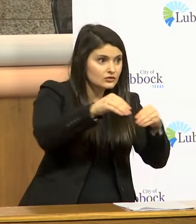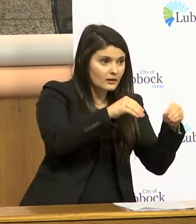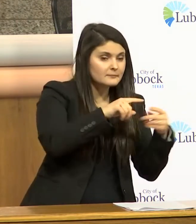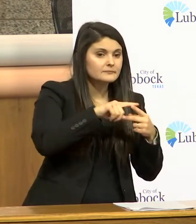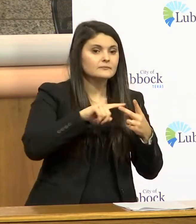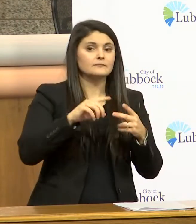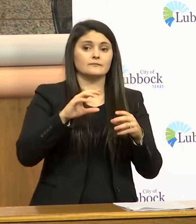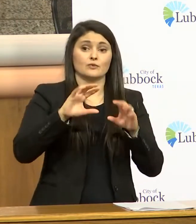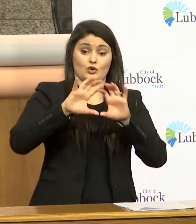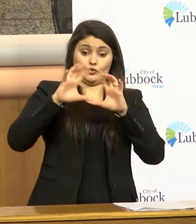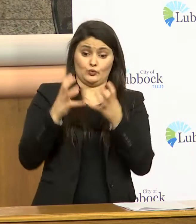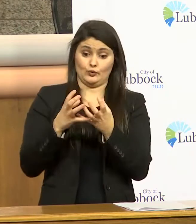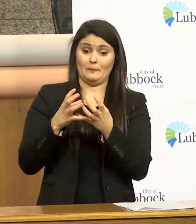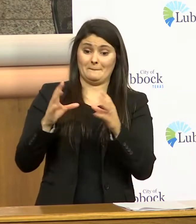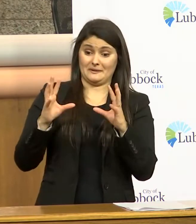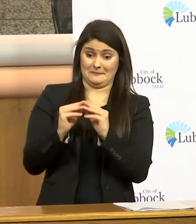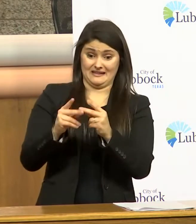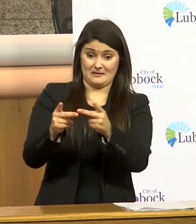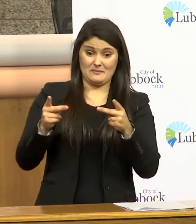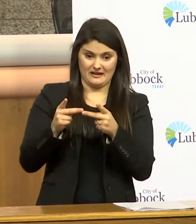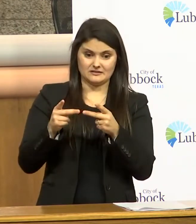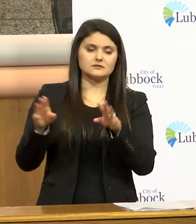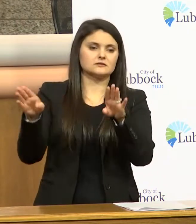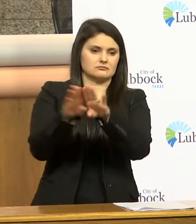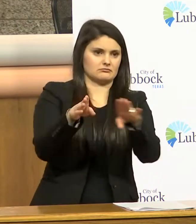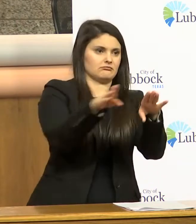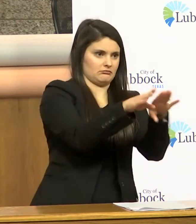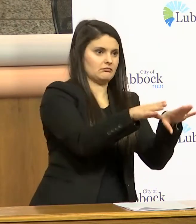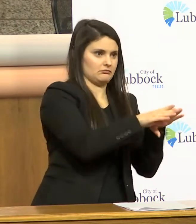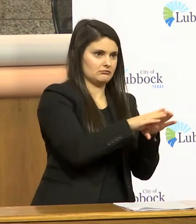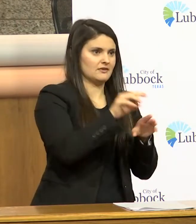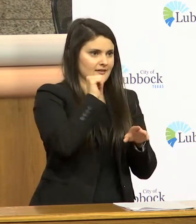are all defined as non-essential